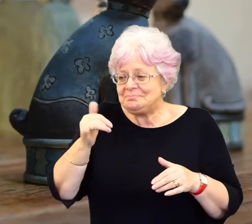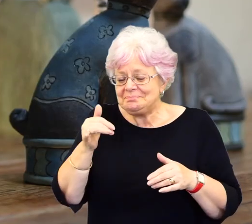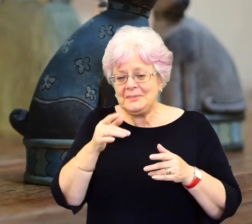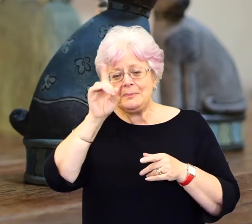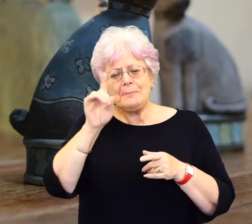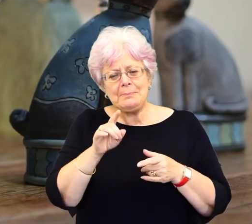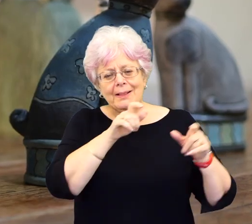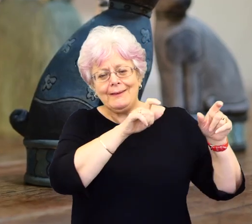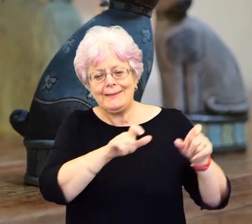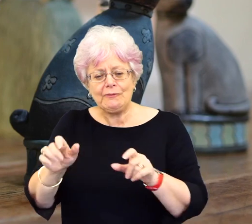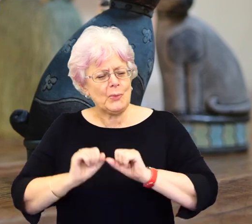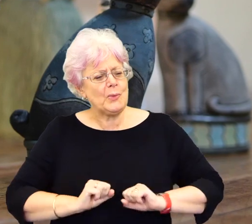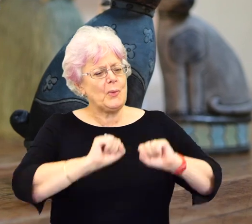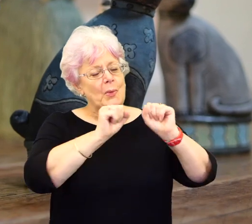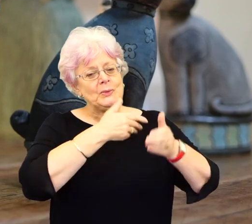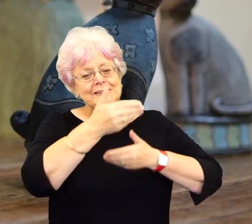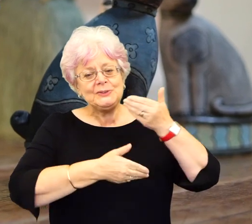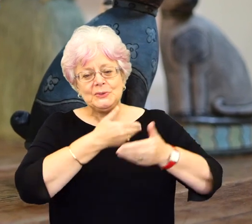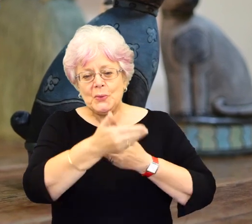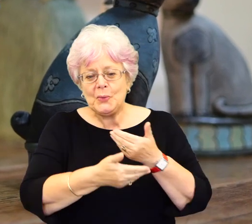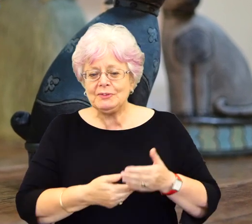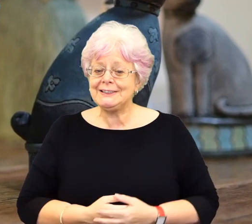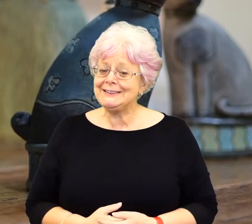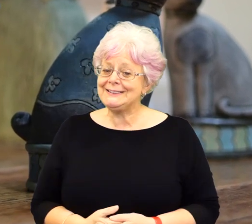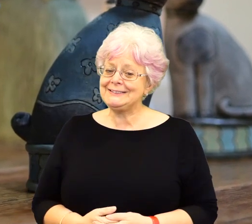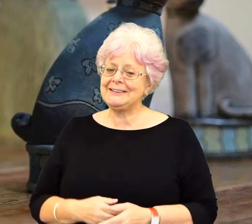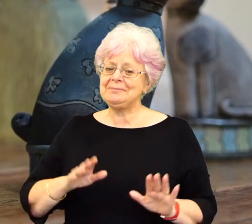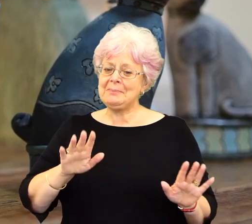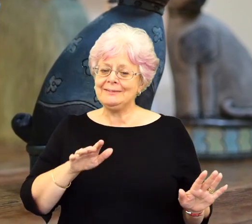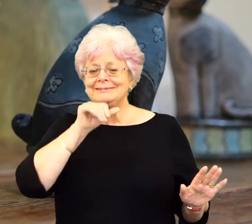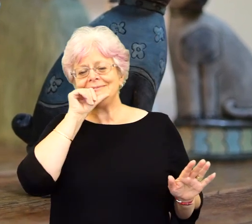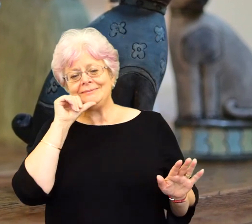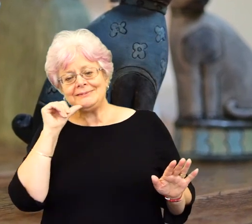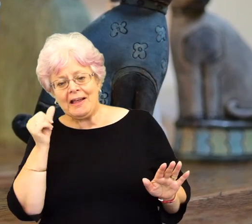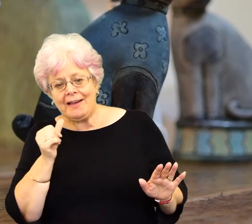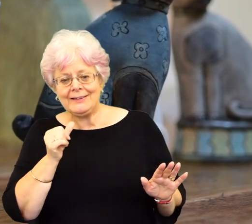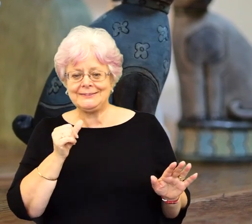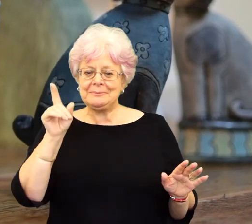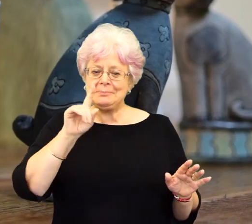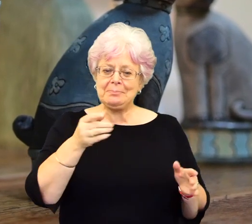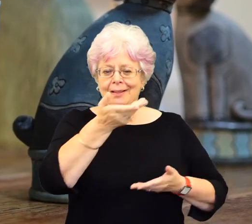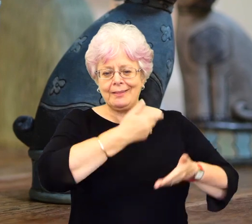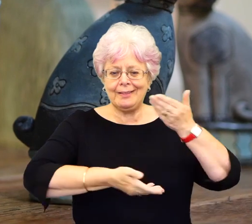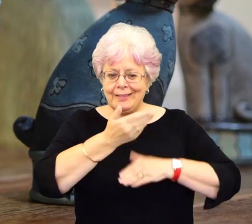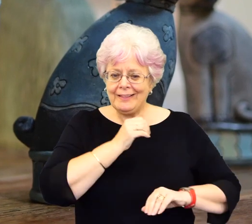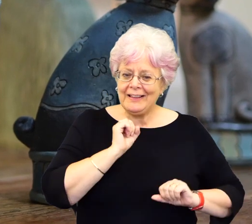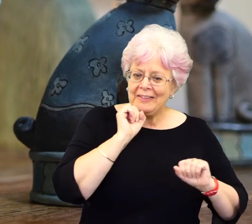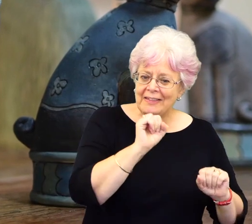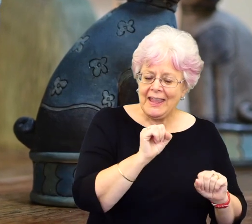people by, the people, maybe they do carry on their own stories, and I think that, I think it's nice when people, I always get to quite check people telling me their stories,